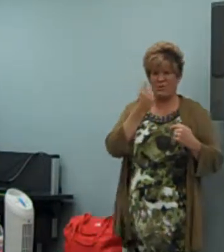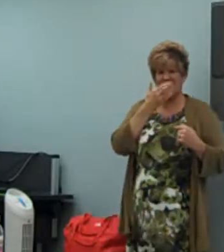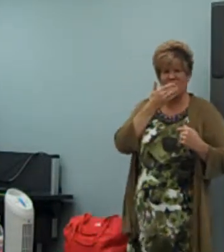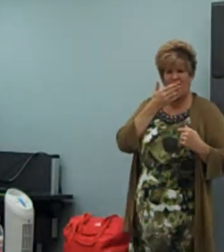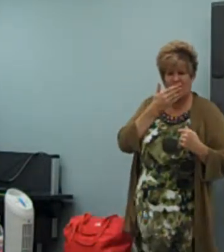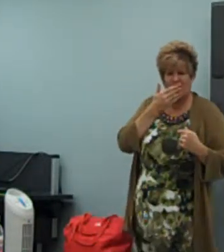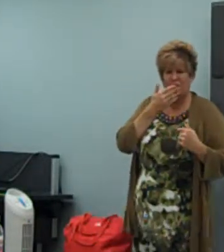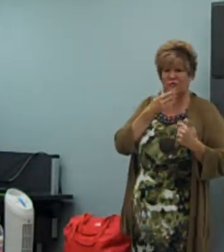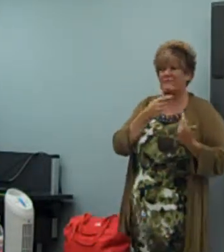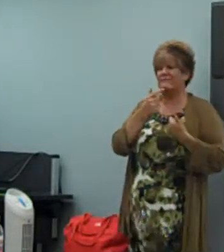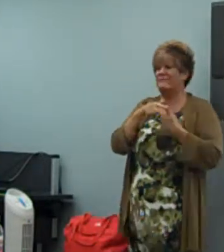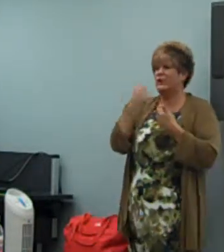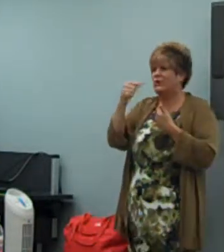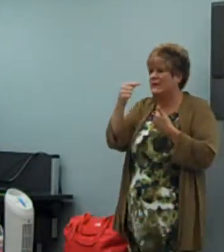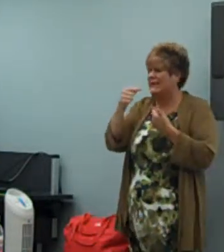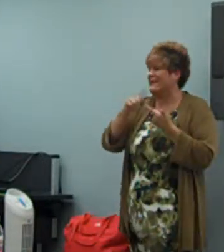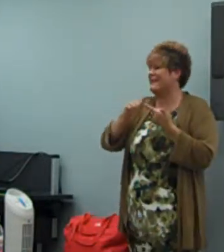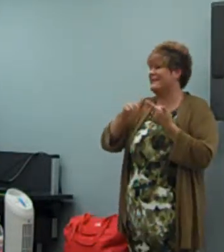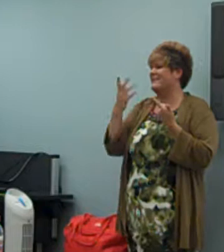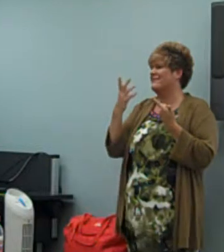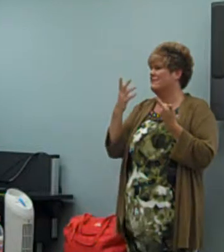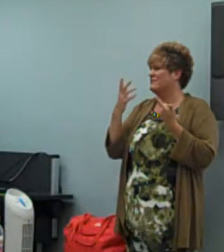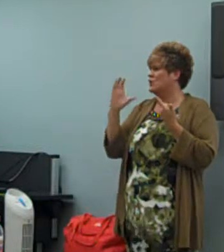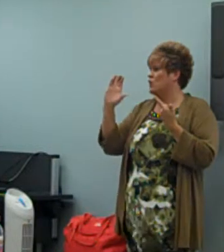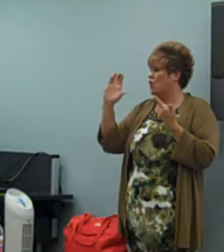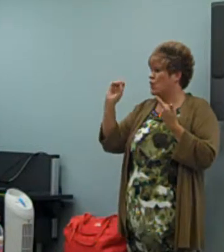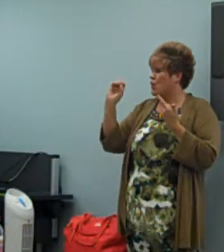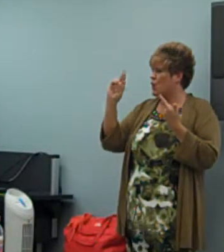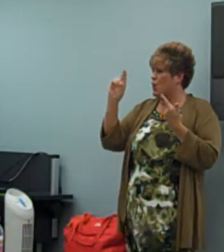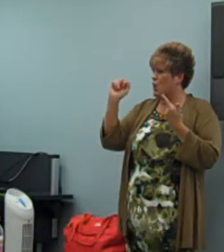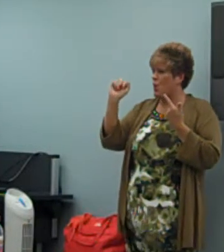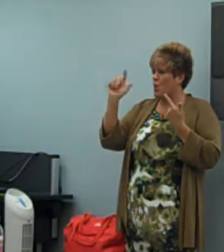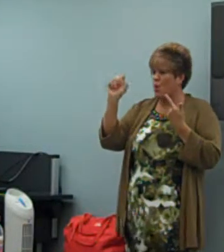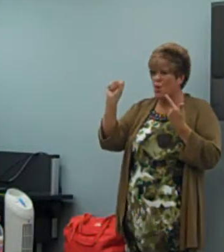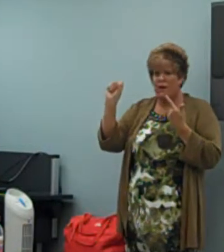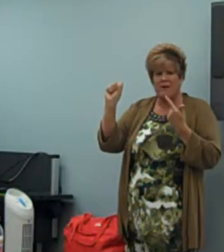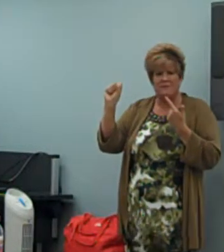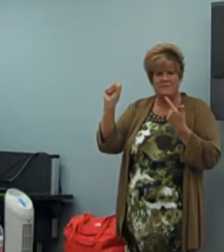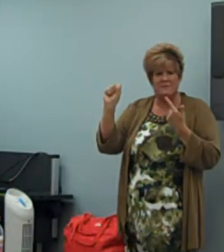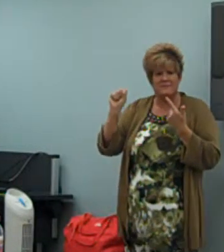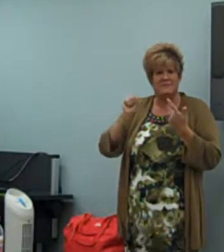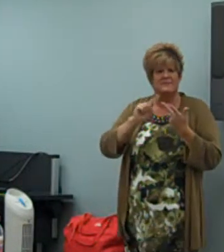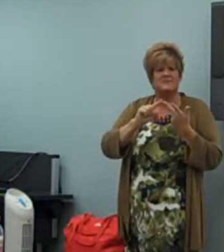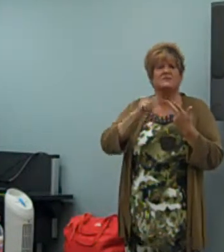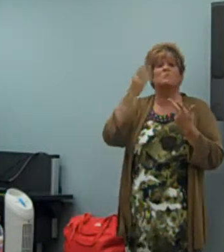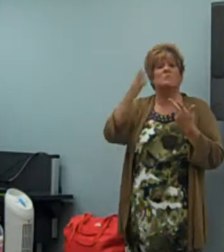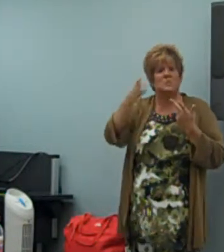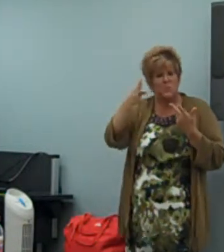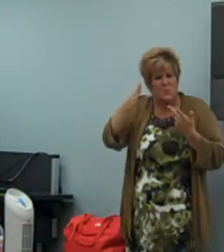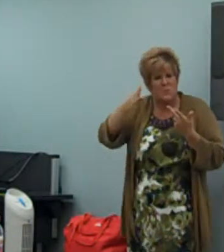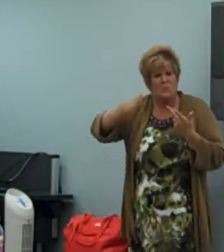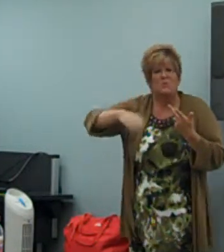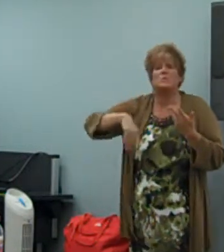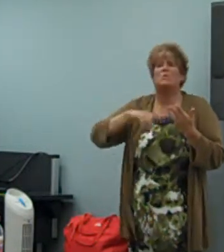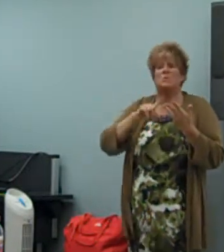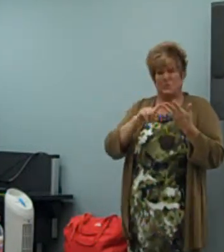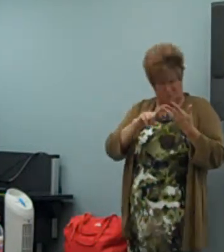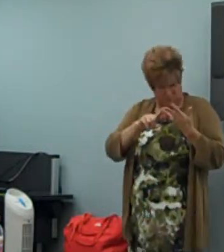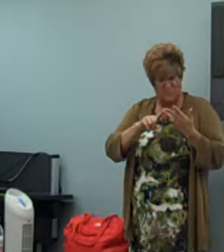not me. That's not my preference. You know, you can wear green, or, um, corduroys,